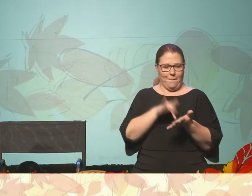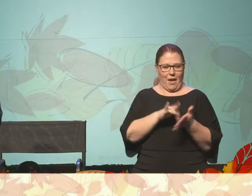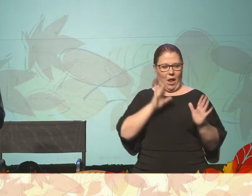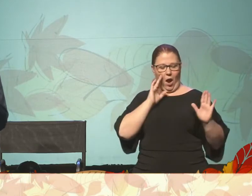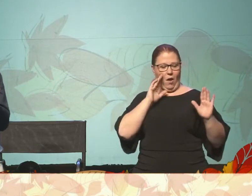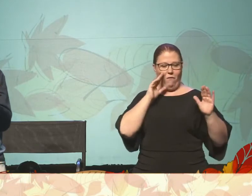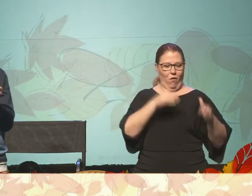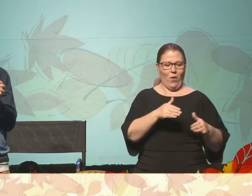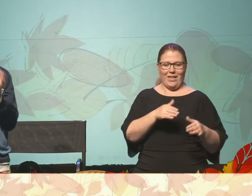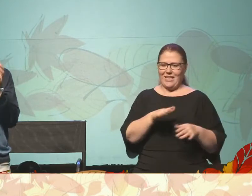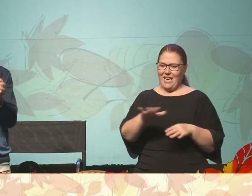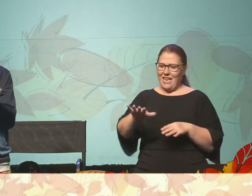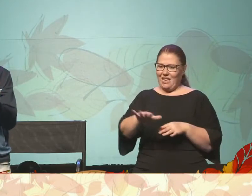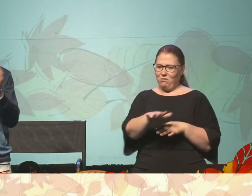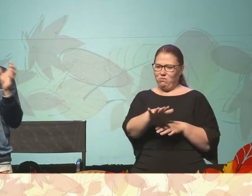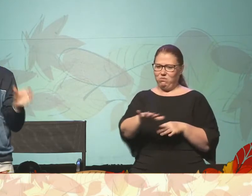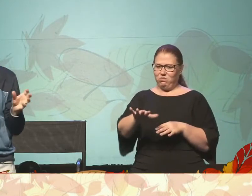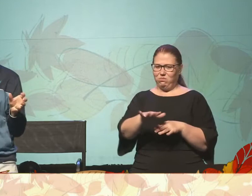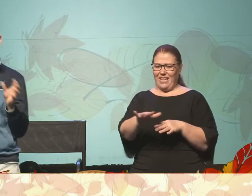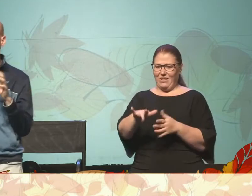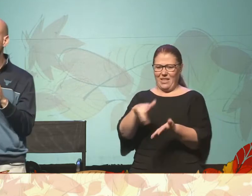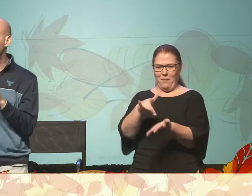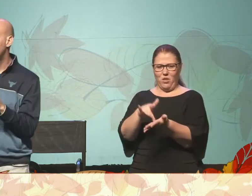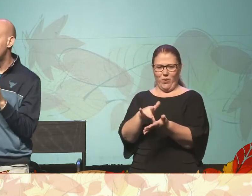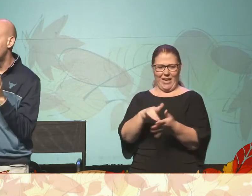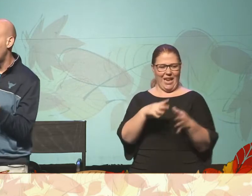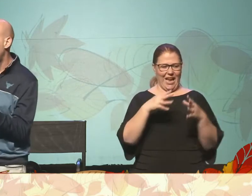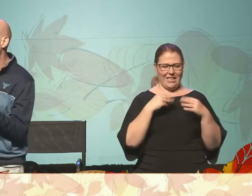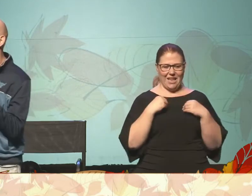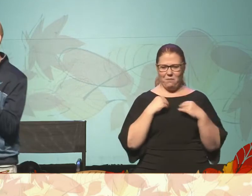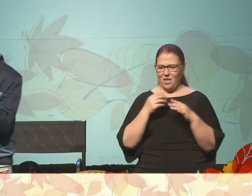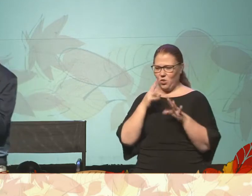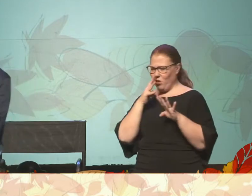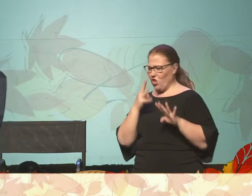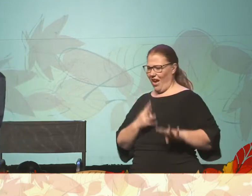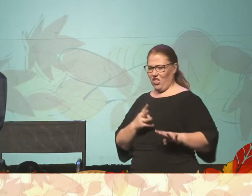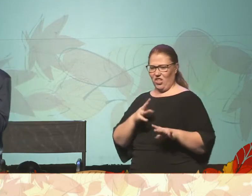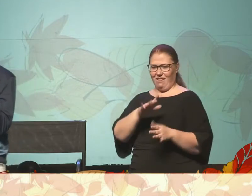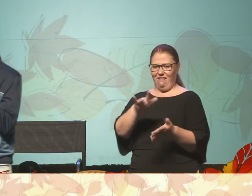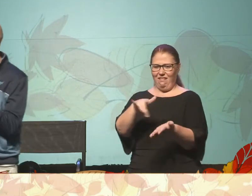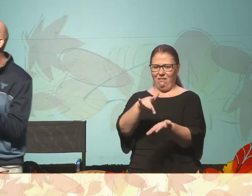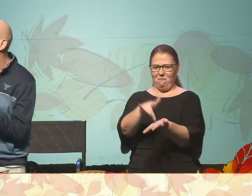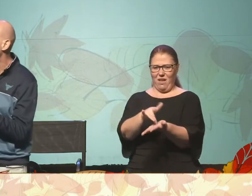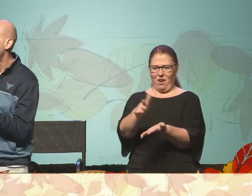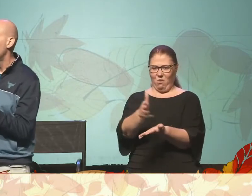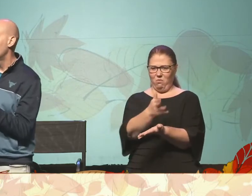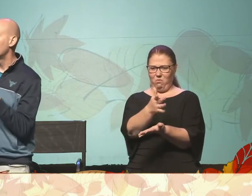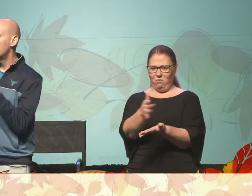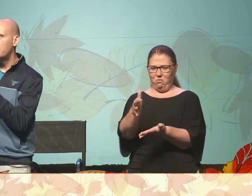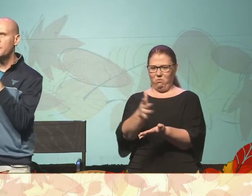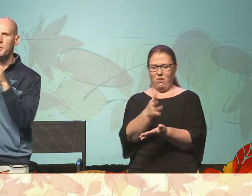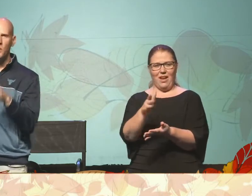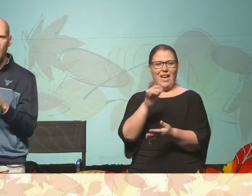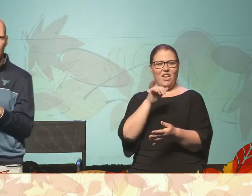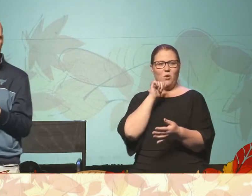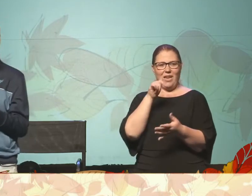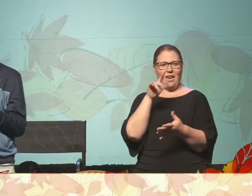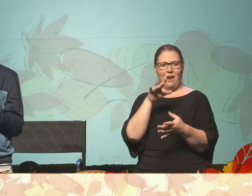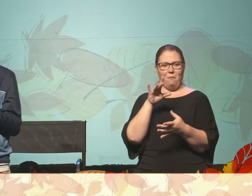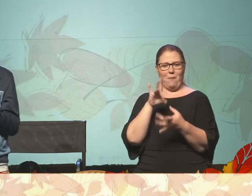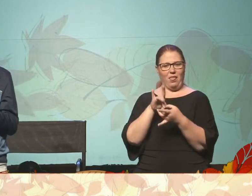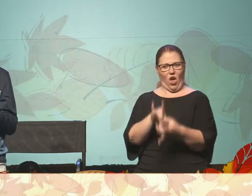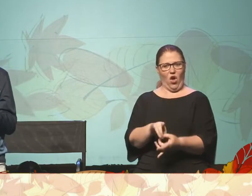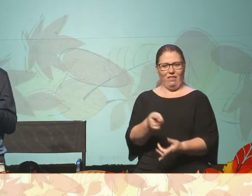between acceptance and rejection. Jesus was in this space of loneliness. Jesus was in this space where you didn't belong.